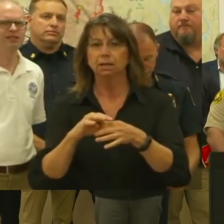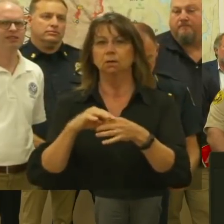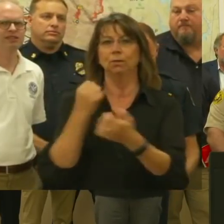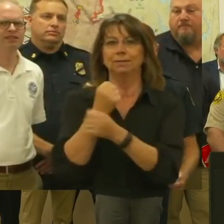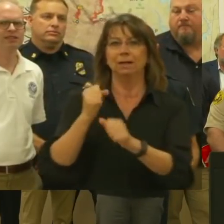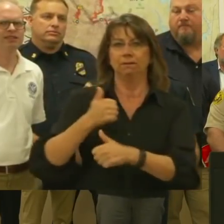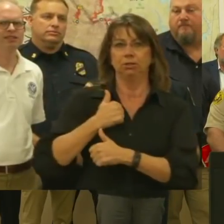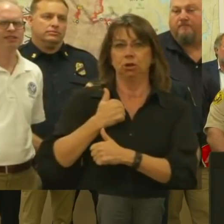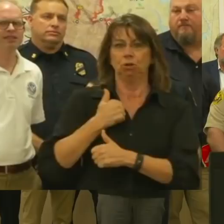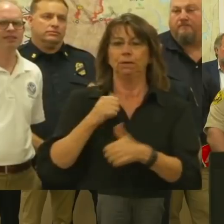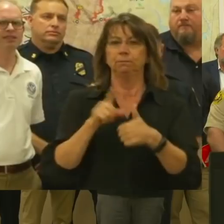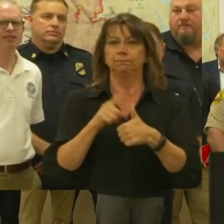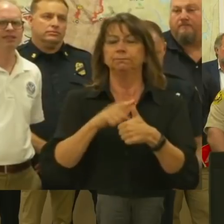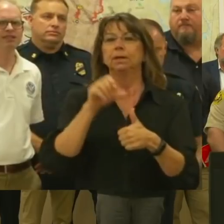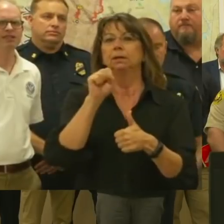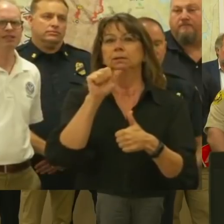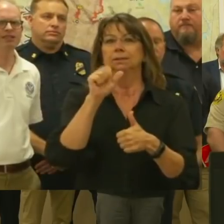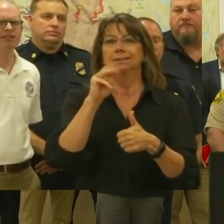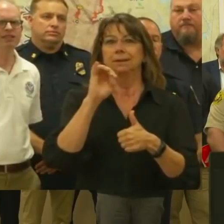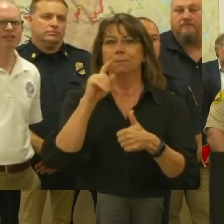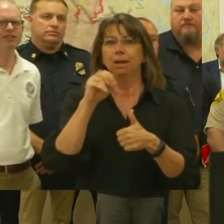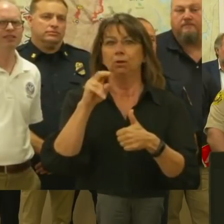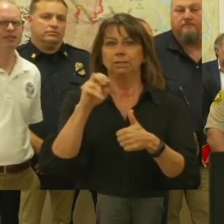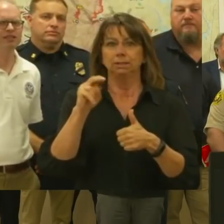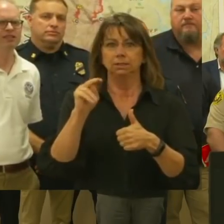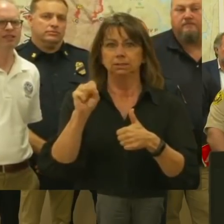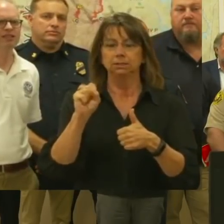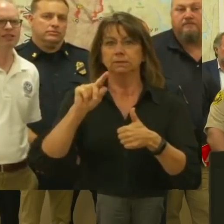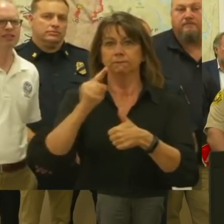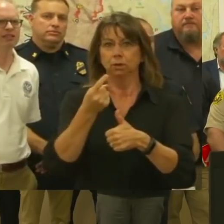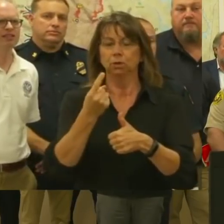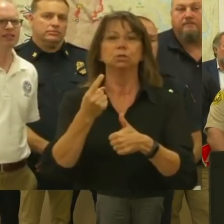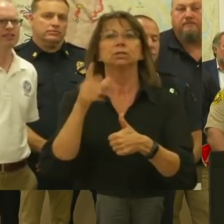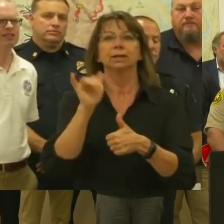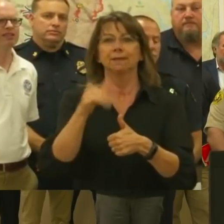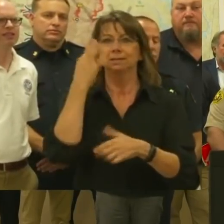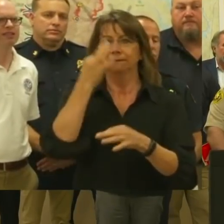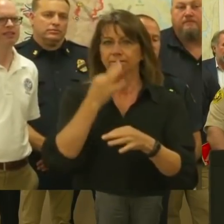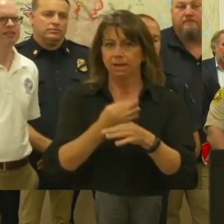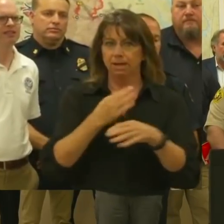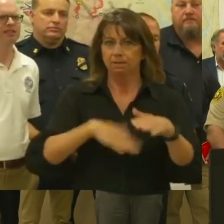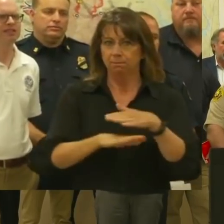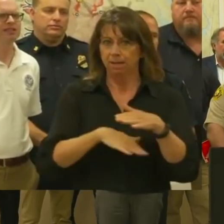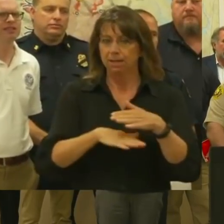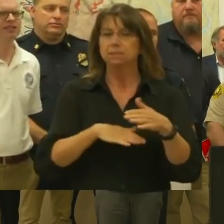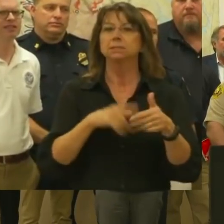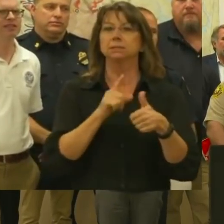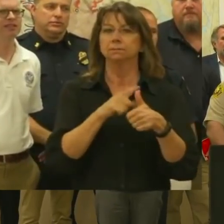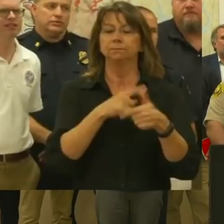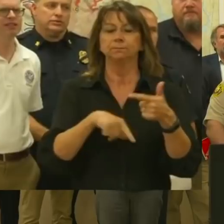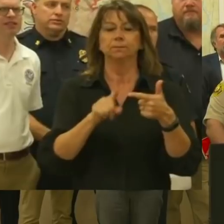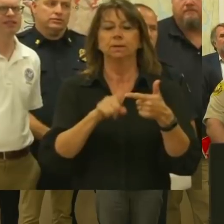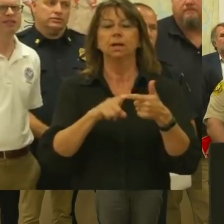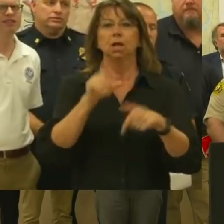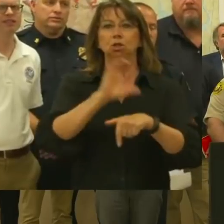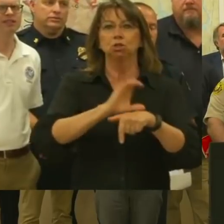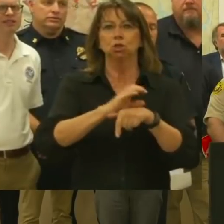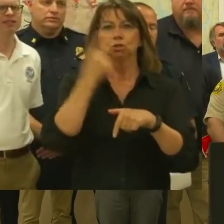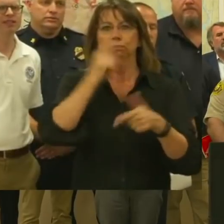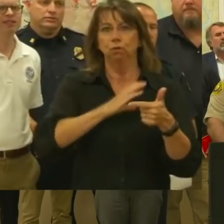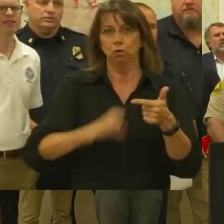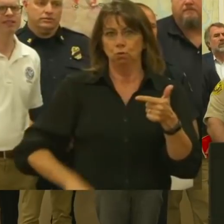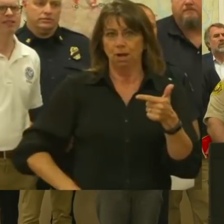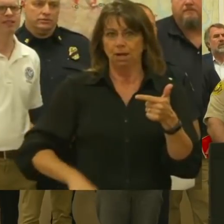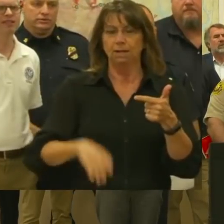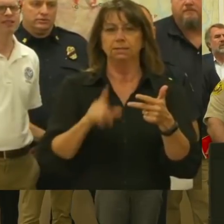are the Samaritan's Purse, a faith-based organization operating out of Reading Christian Fellowship, Churches for Christ on Alta